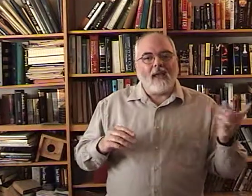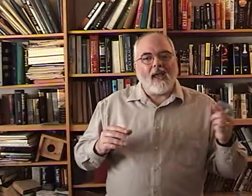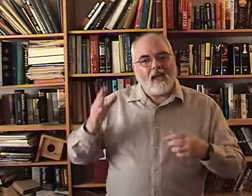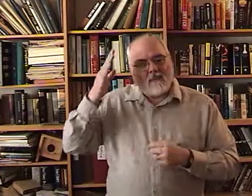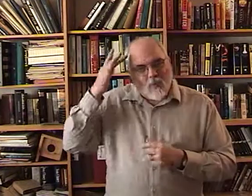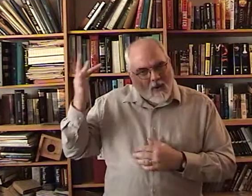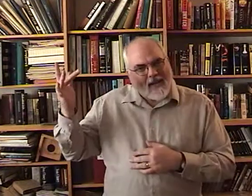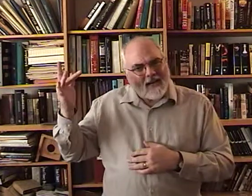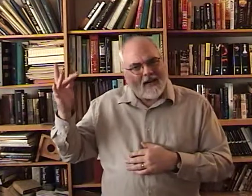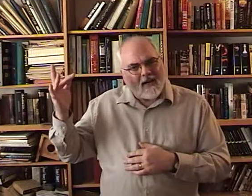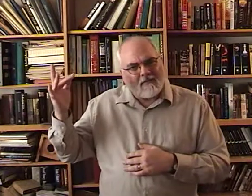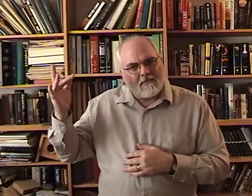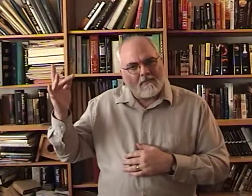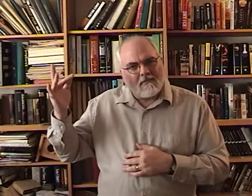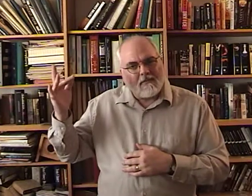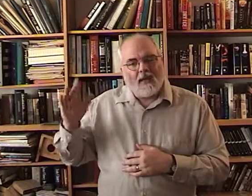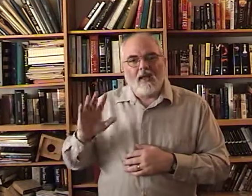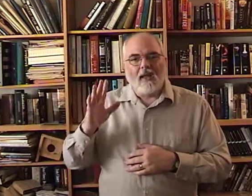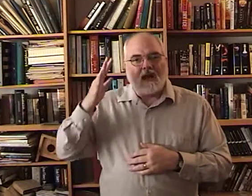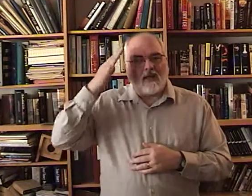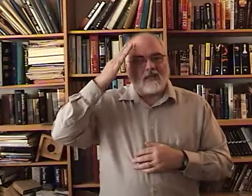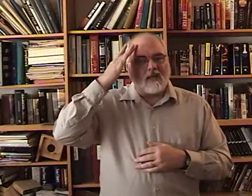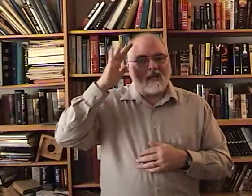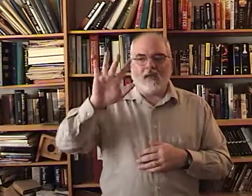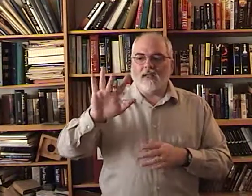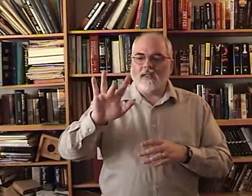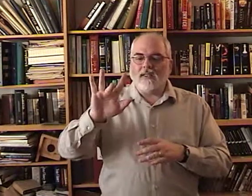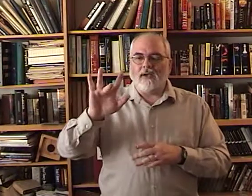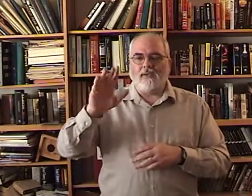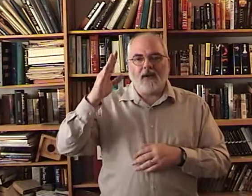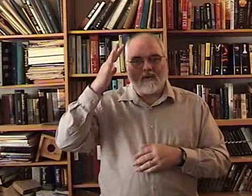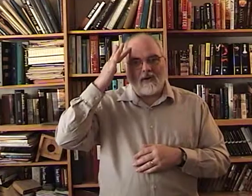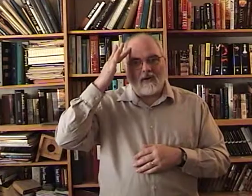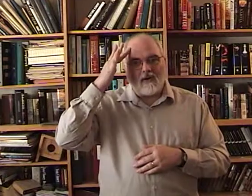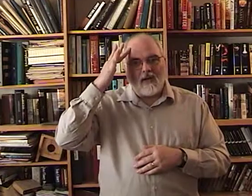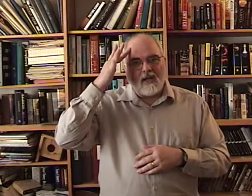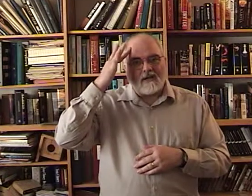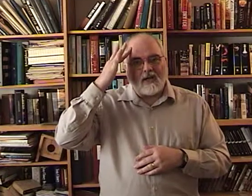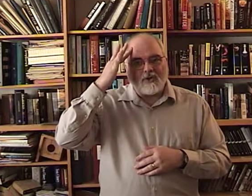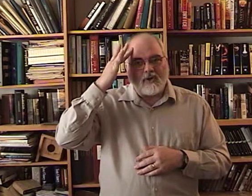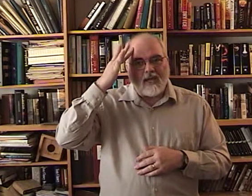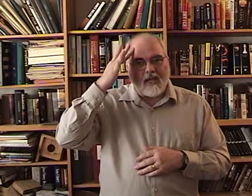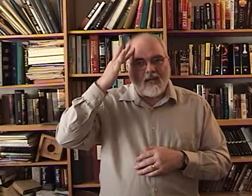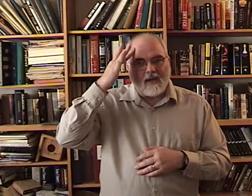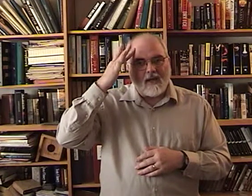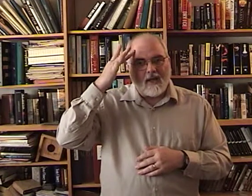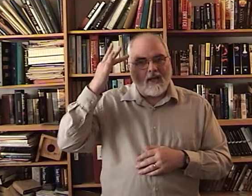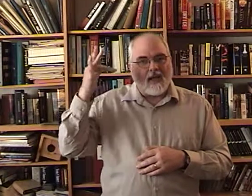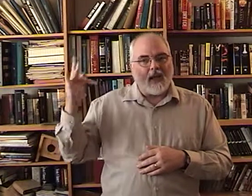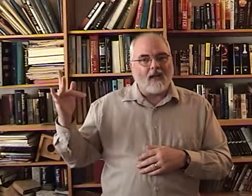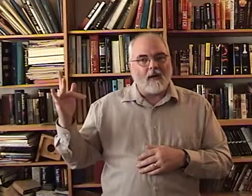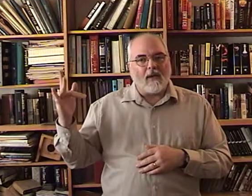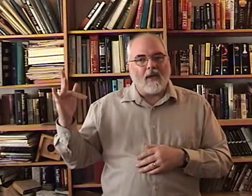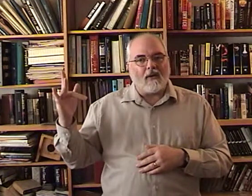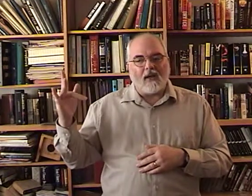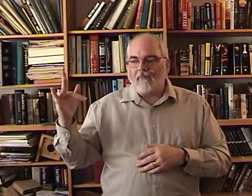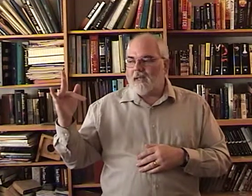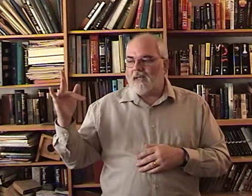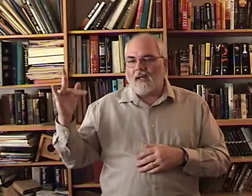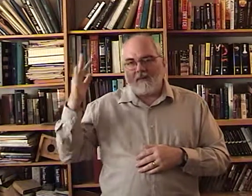came. Why did He come? And it's the center finger here. And Touching the head. And coming out. And being down.